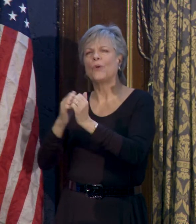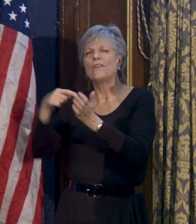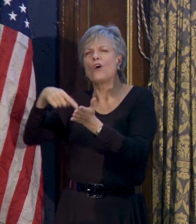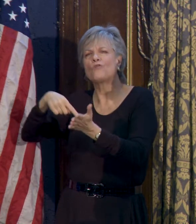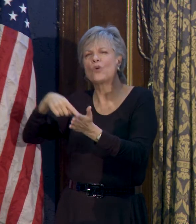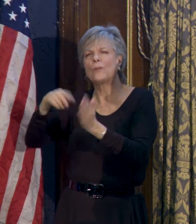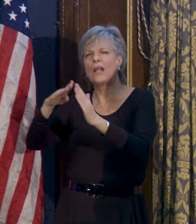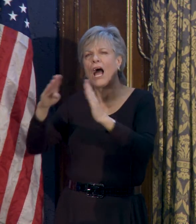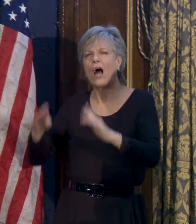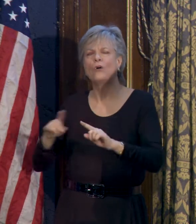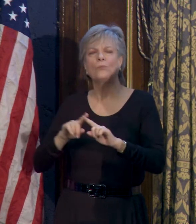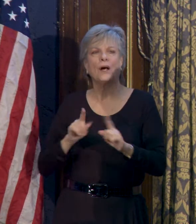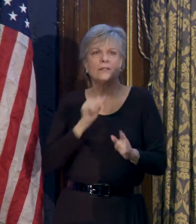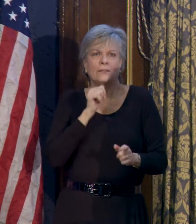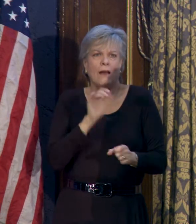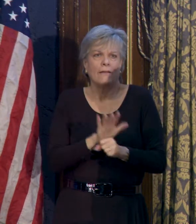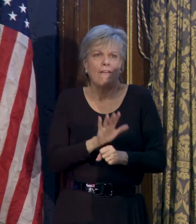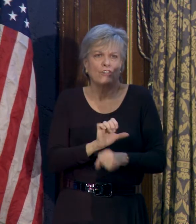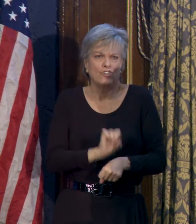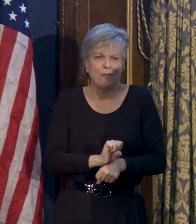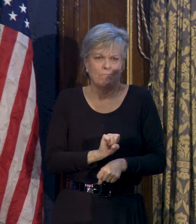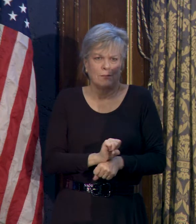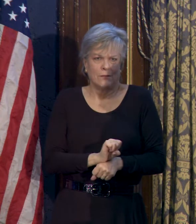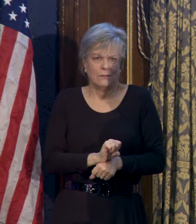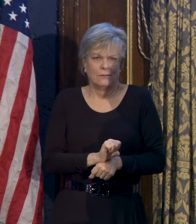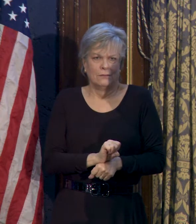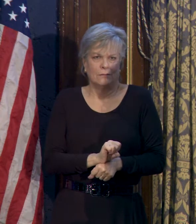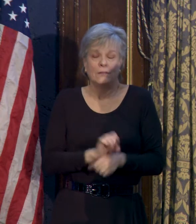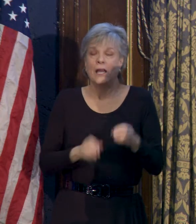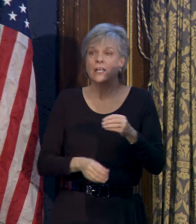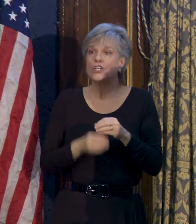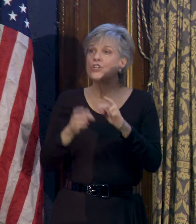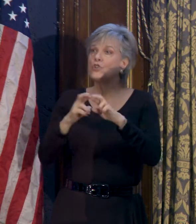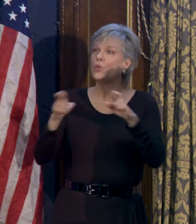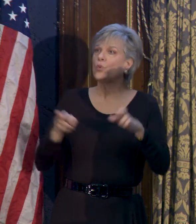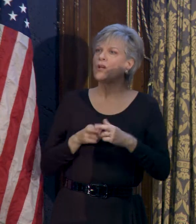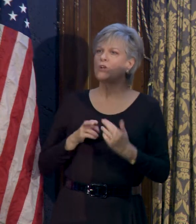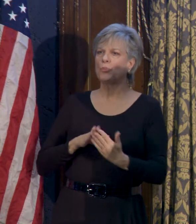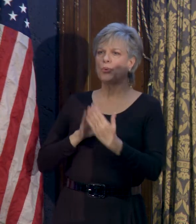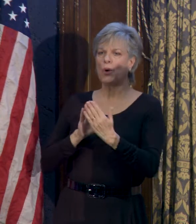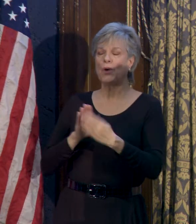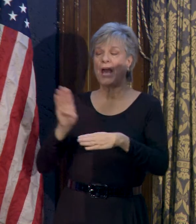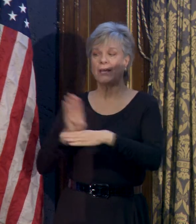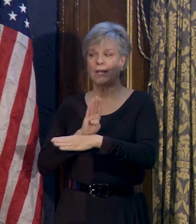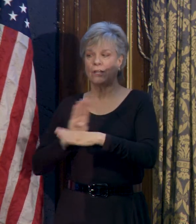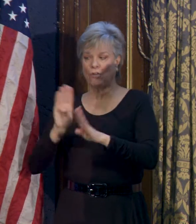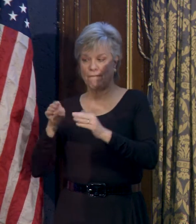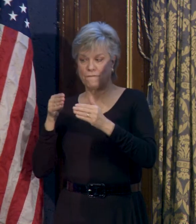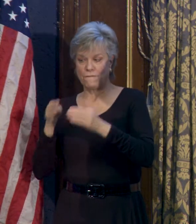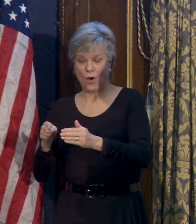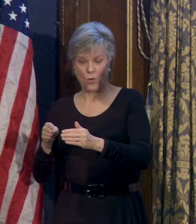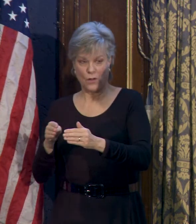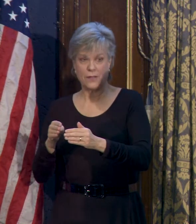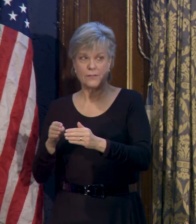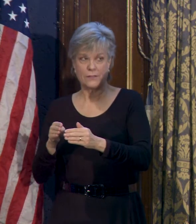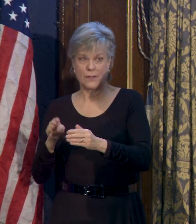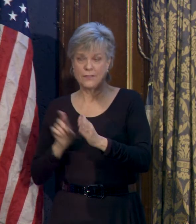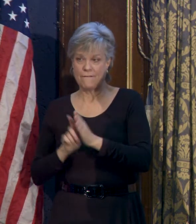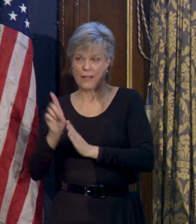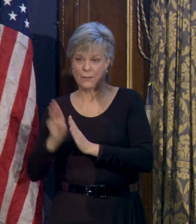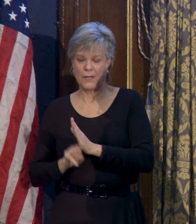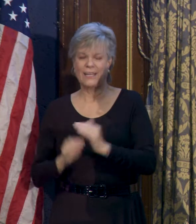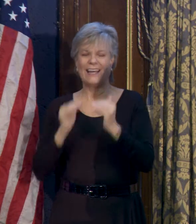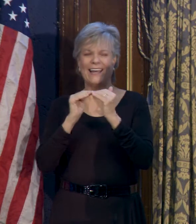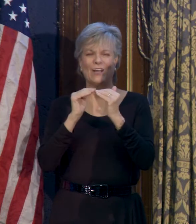housing, but few jobs. In addition to a regional approach and industry-focused economic development, equitable